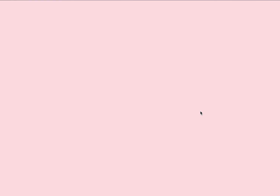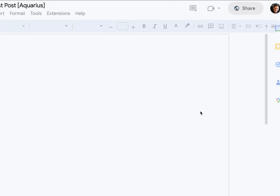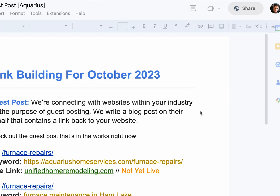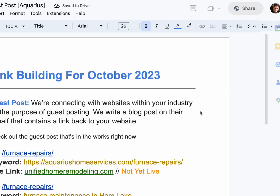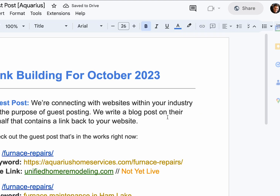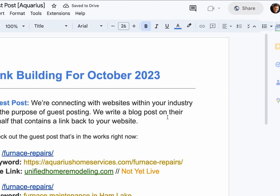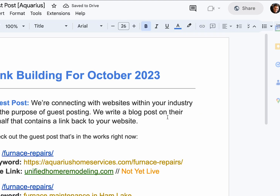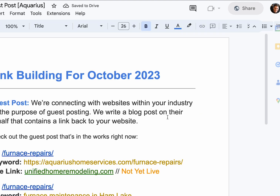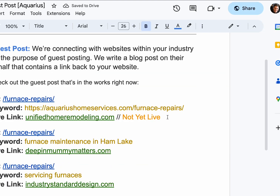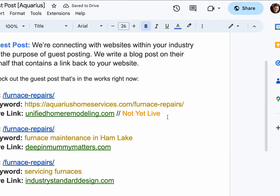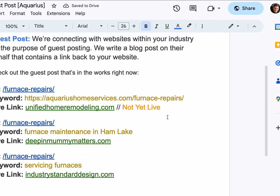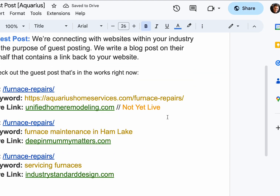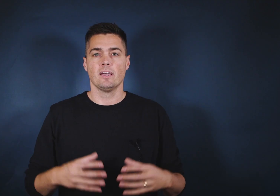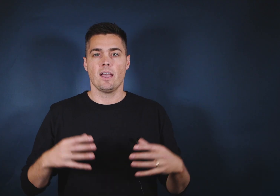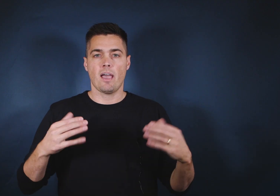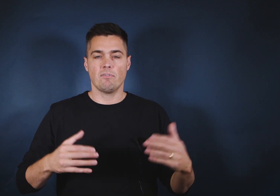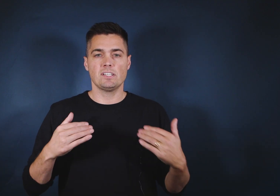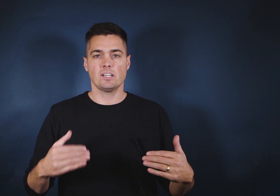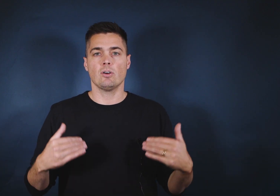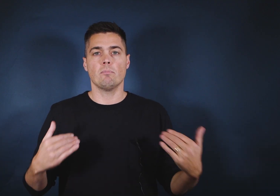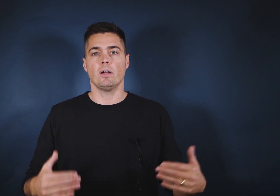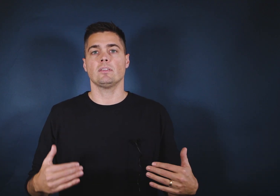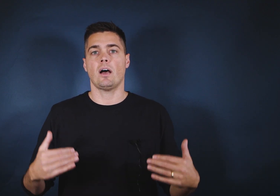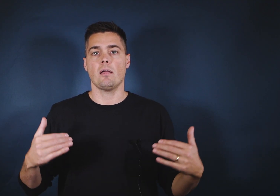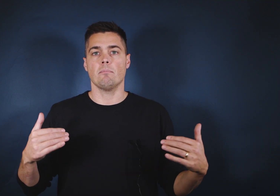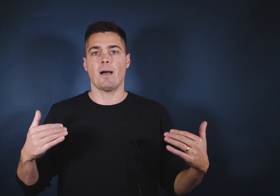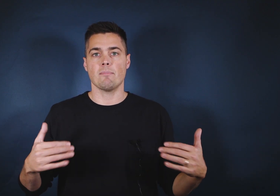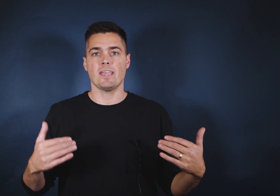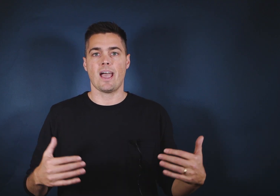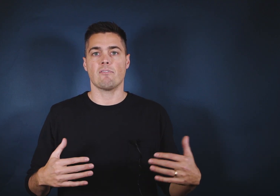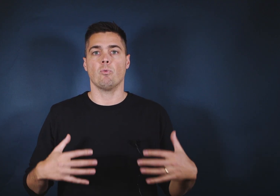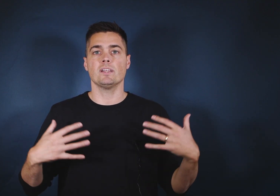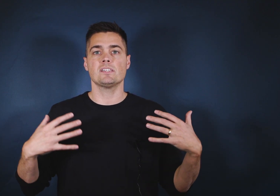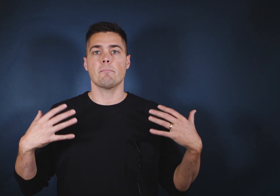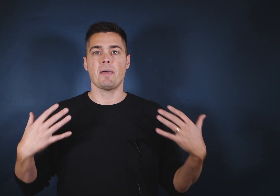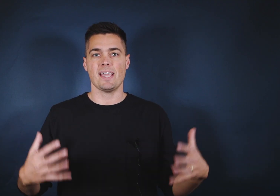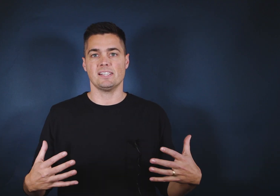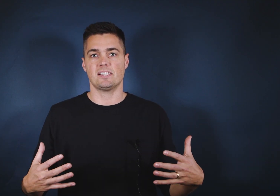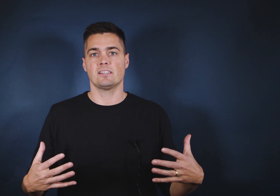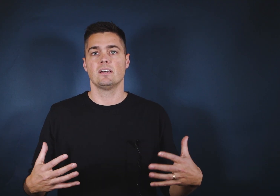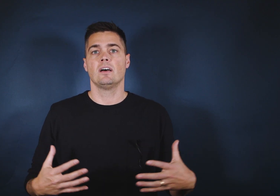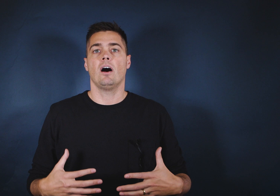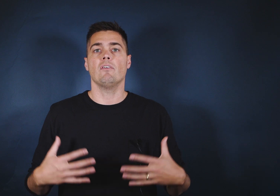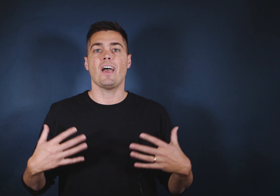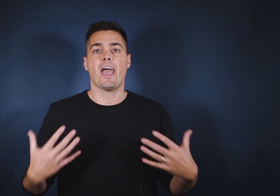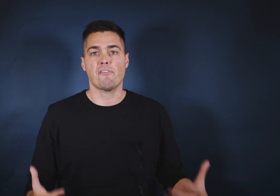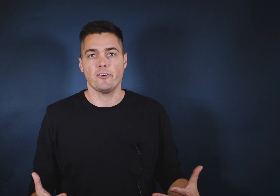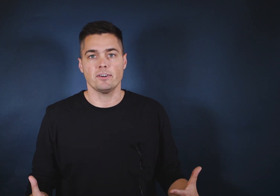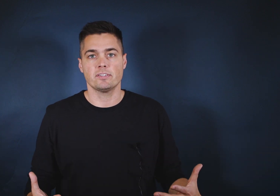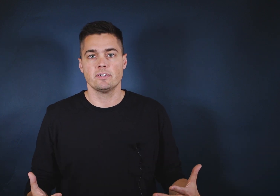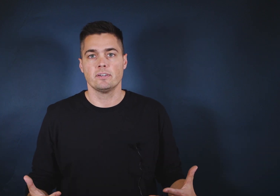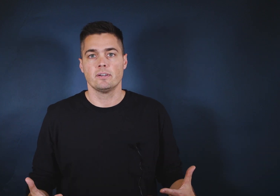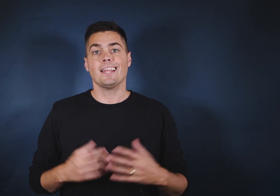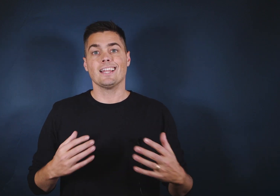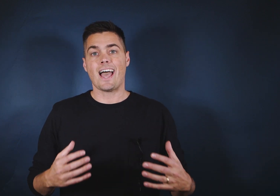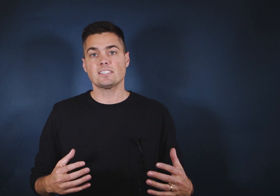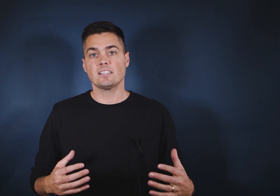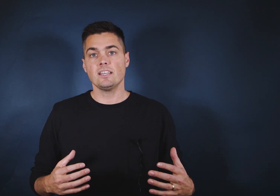deliverables that are happening every single month on my behalf? What is the pace of effort? And lastly,